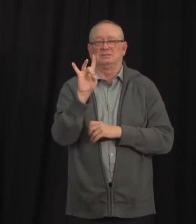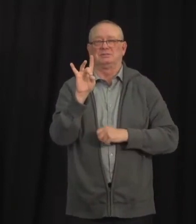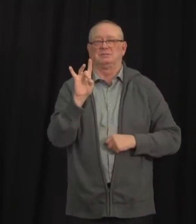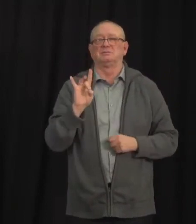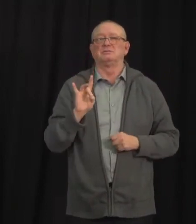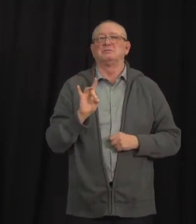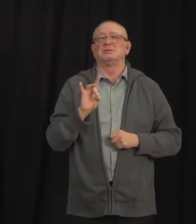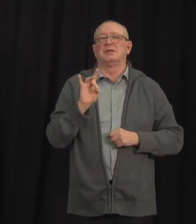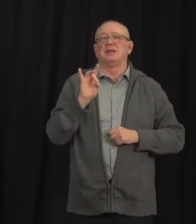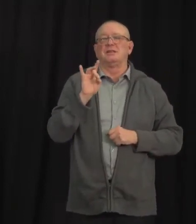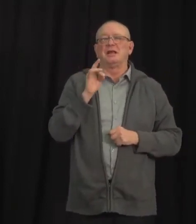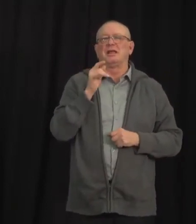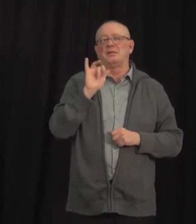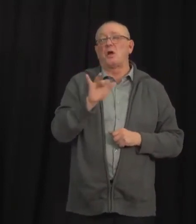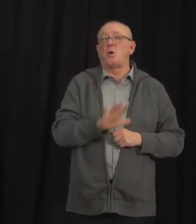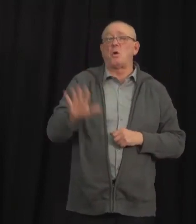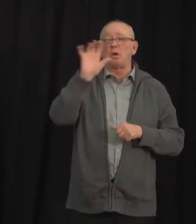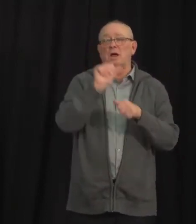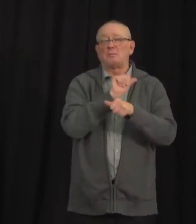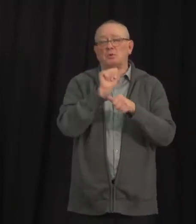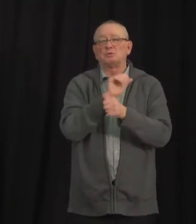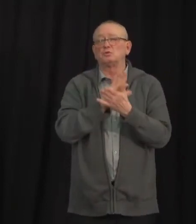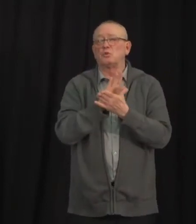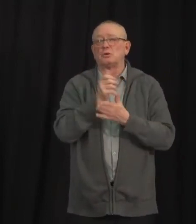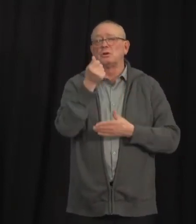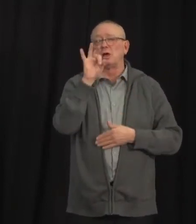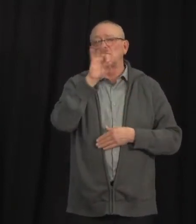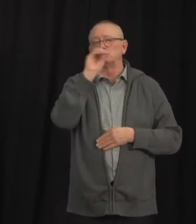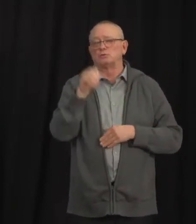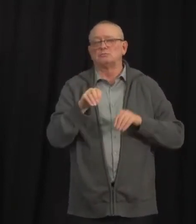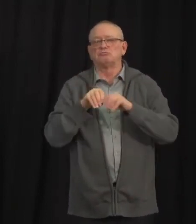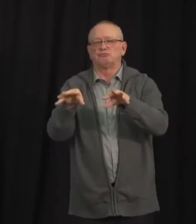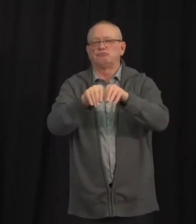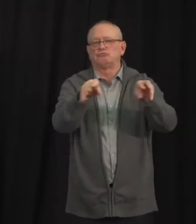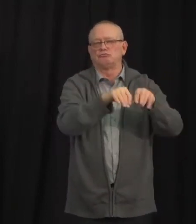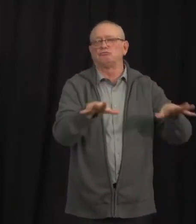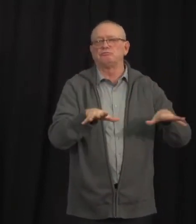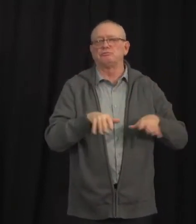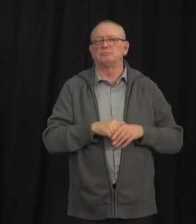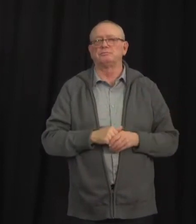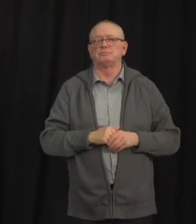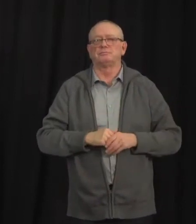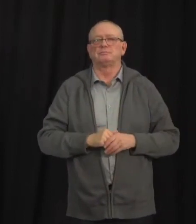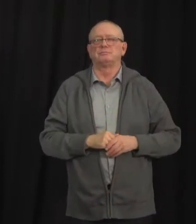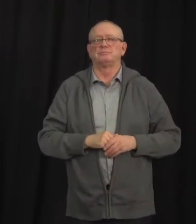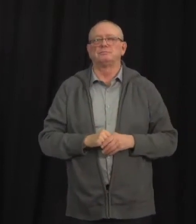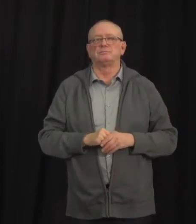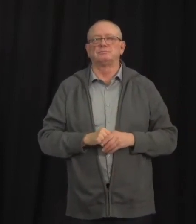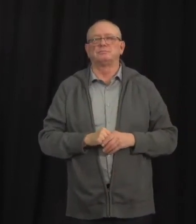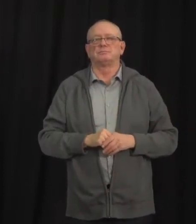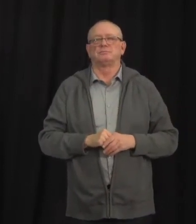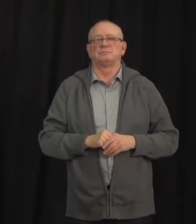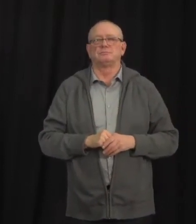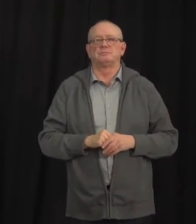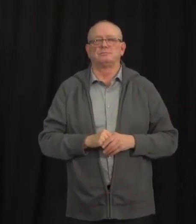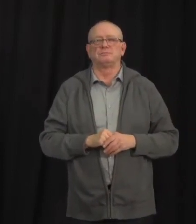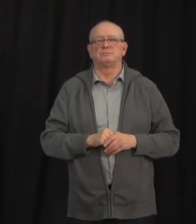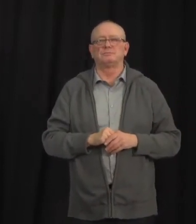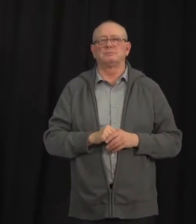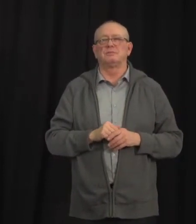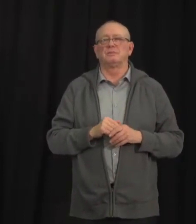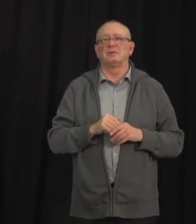There are 795 people in hospital, including 151 who have been admitted to the ICU.